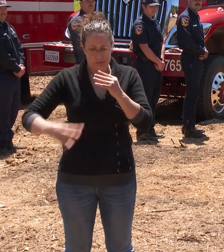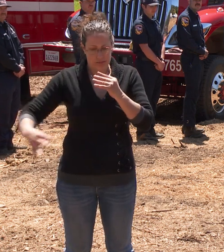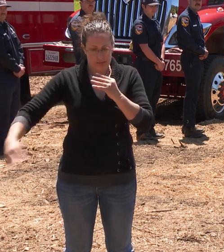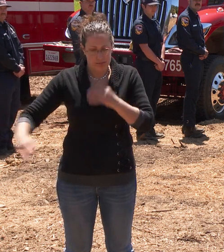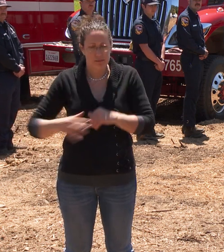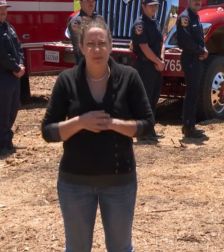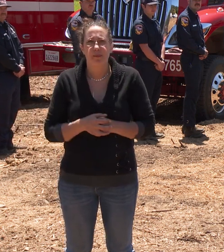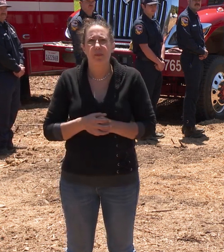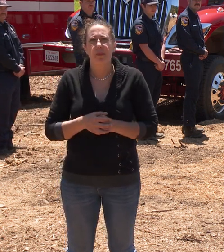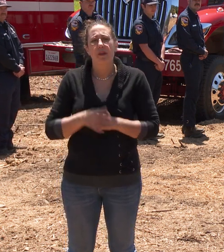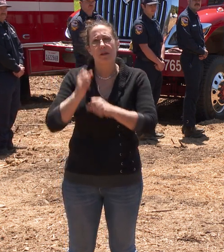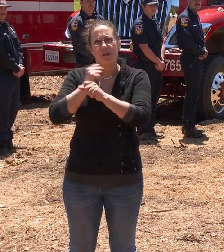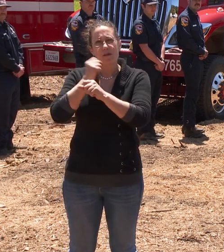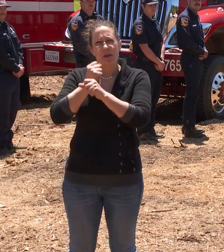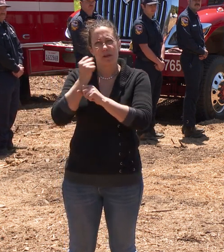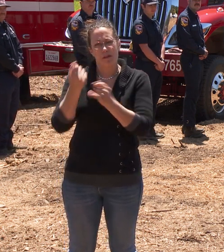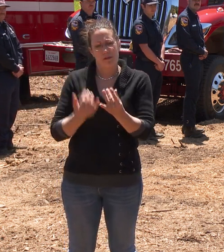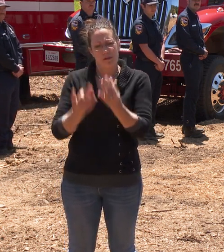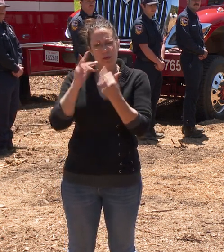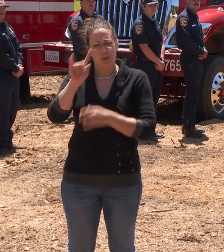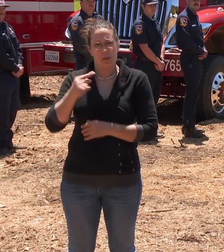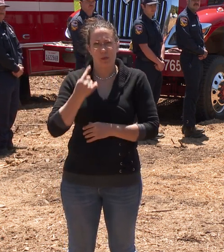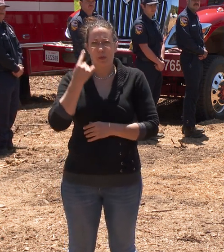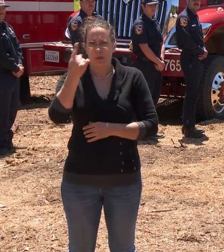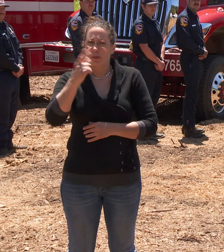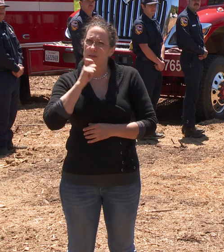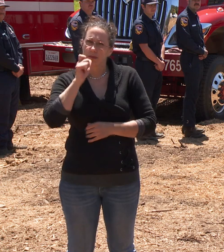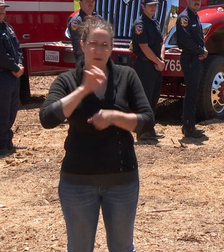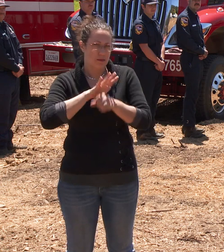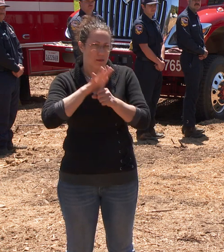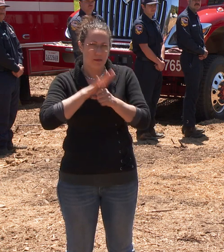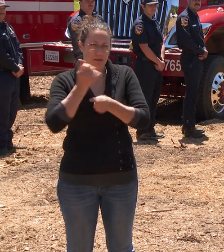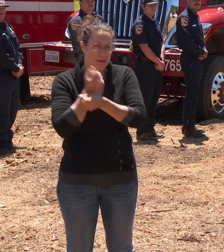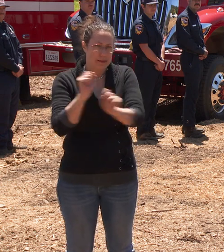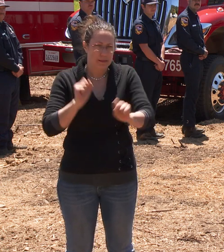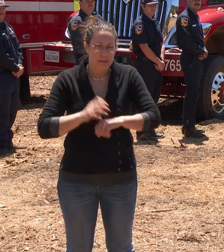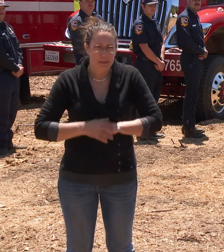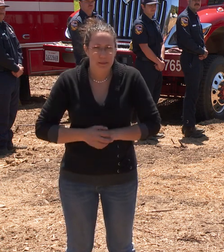Firefighting alone is not enough to keep us safe.